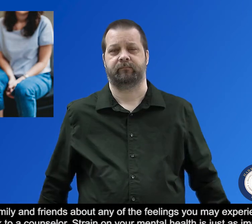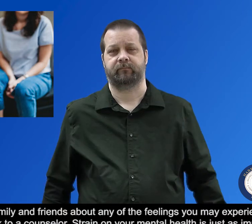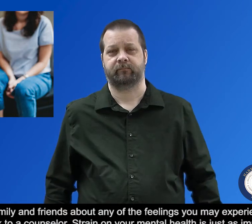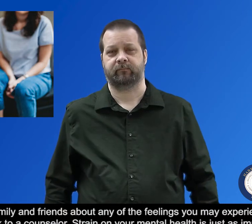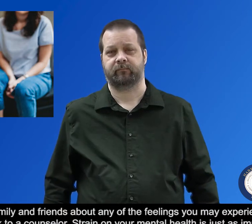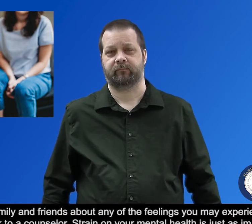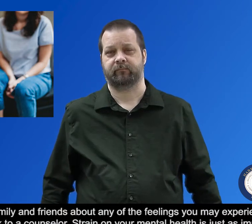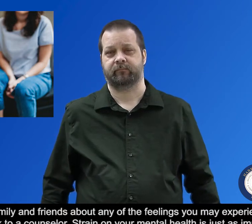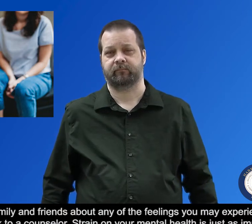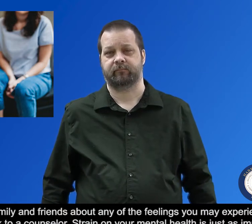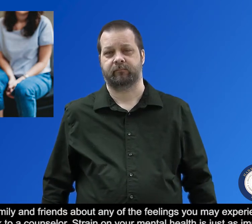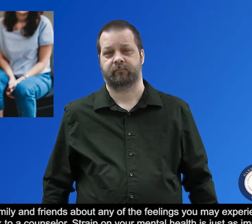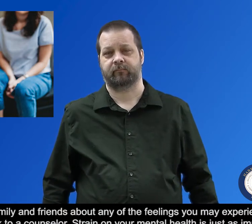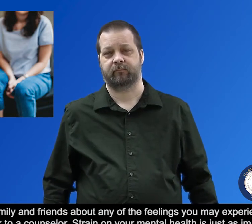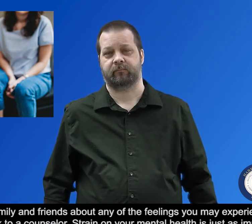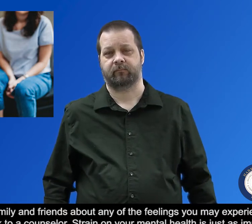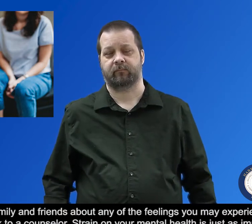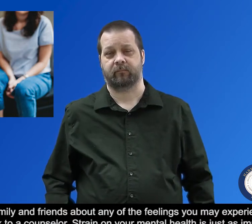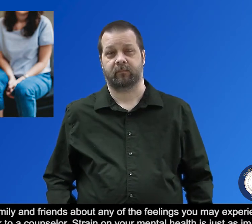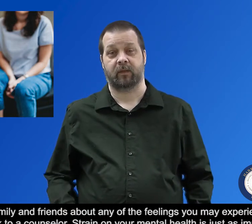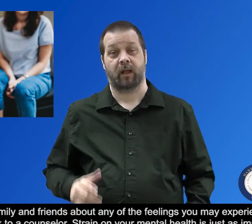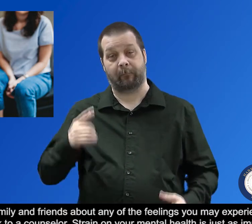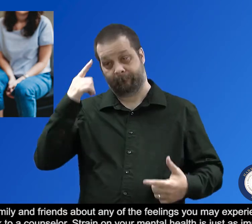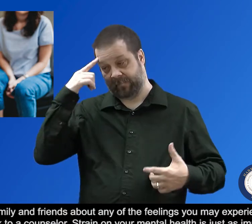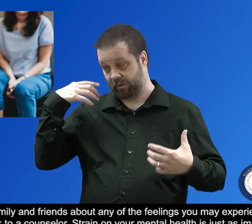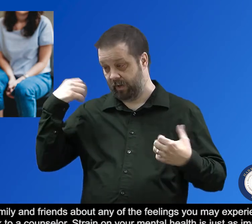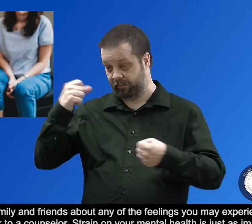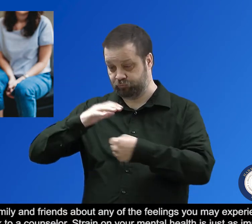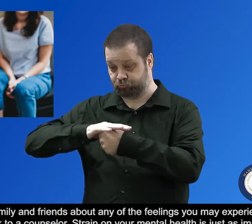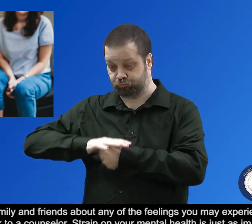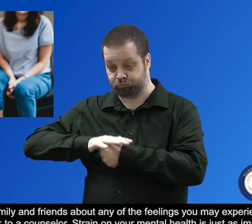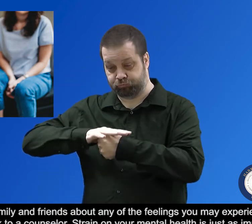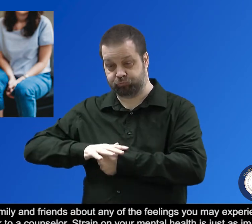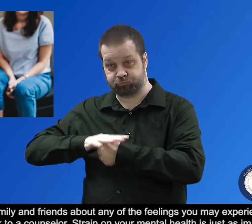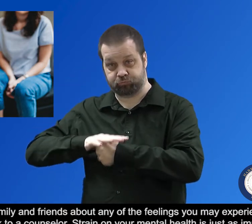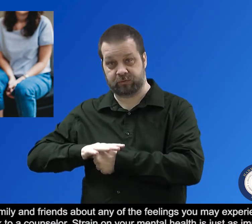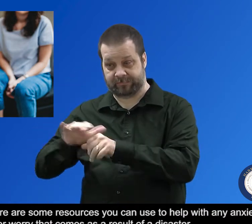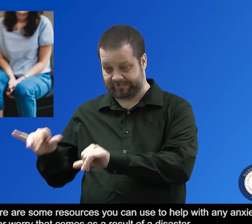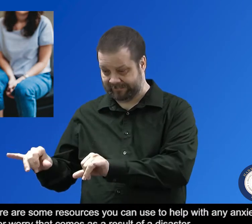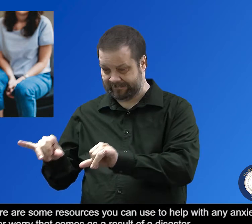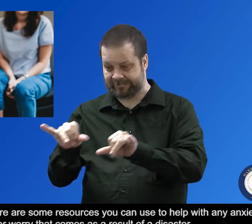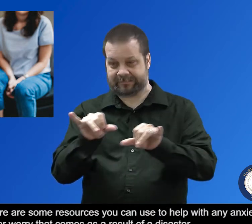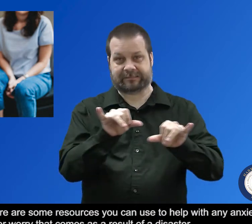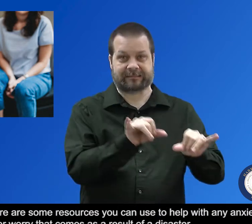Strain on your mental health is just as impactful as a physical injury.